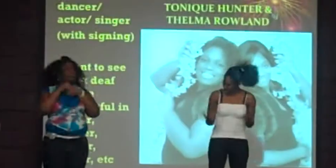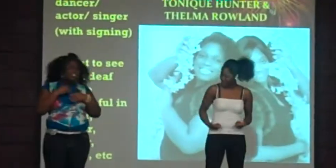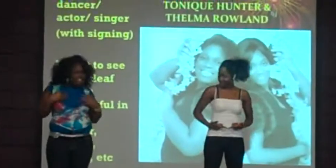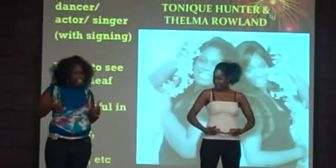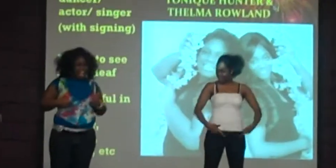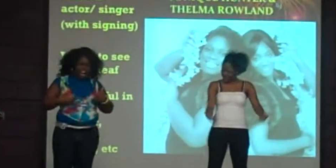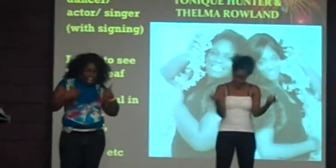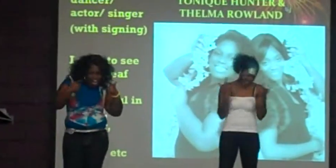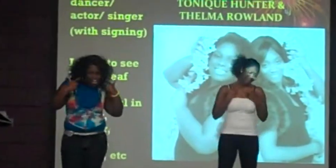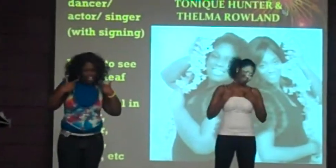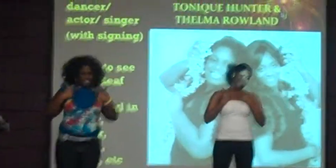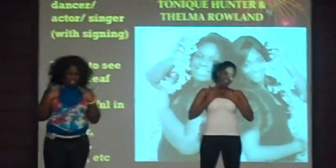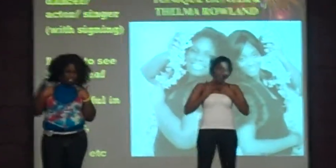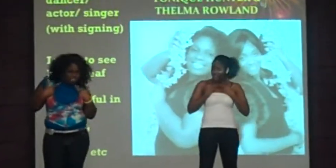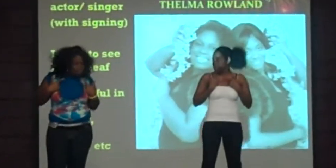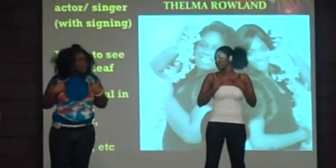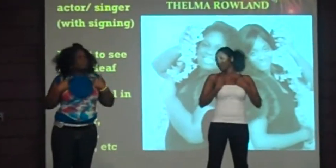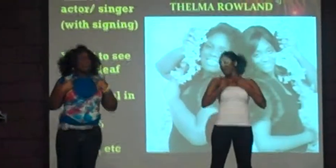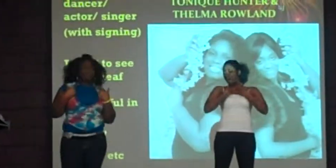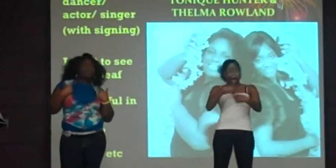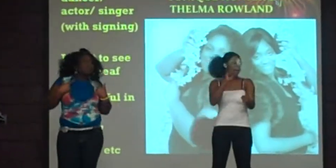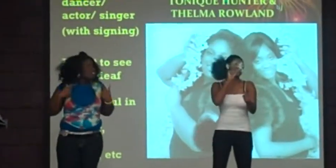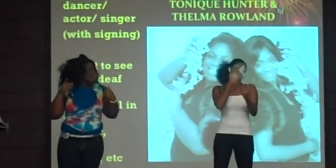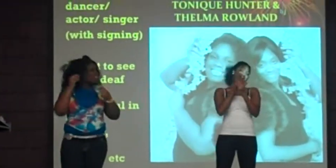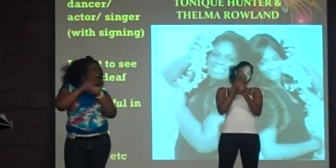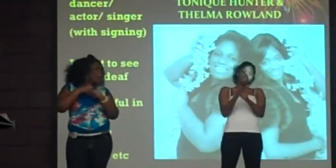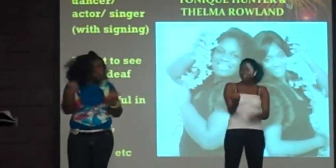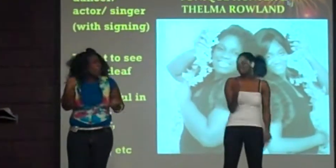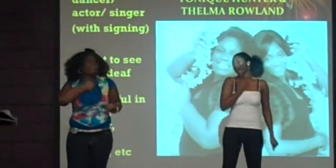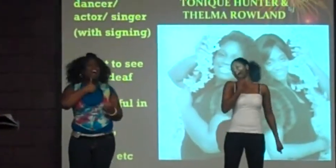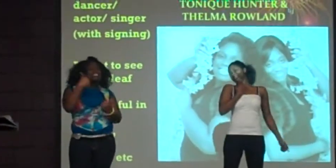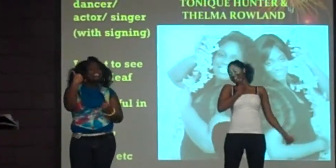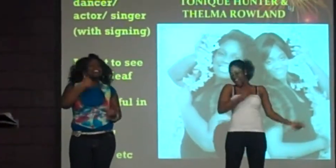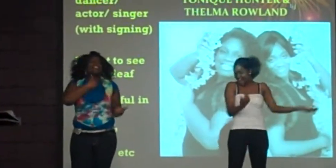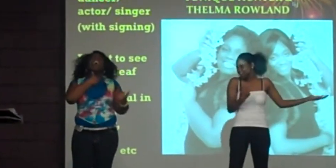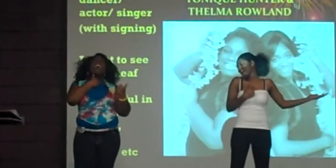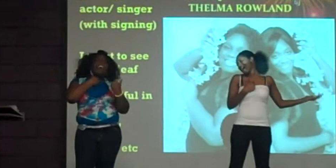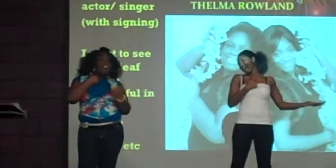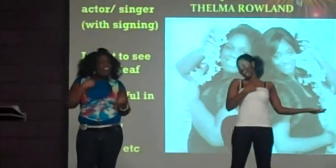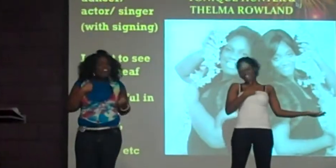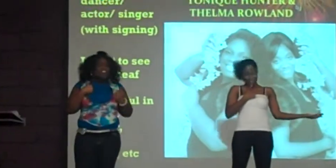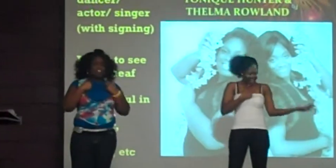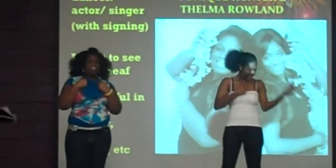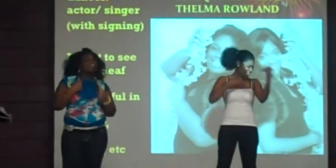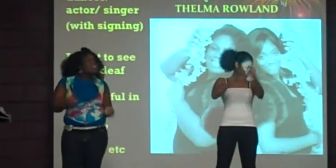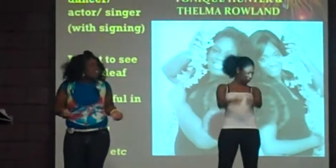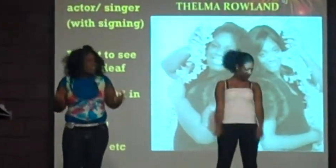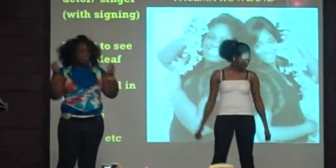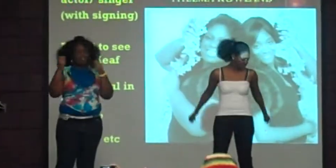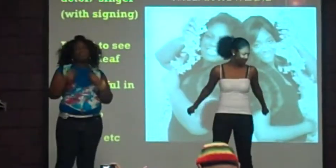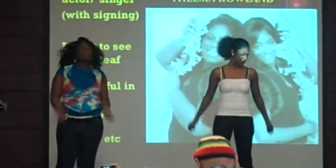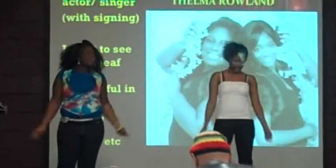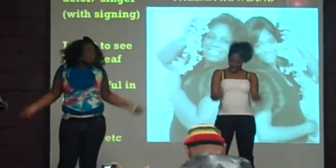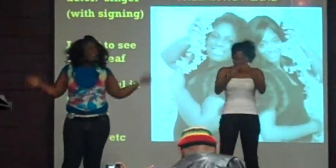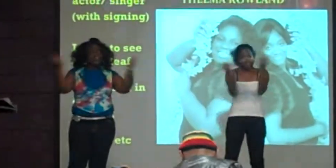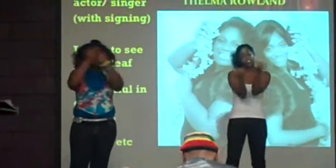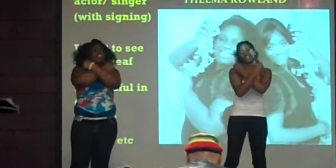rest of my life I promise myself I But